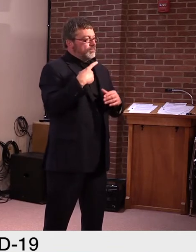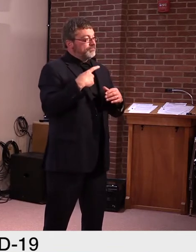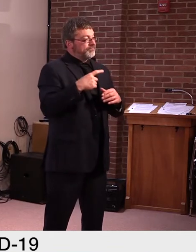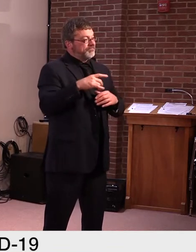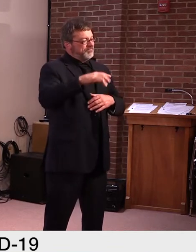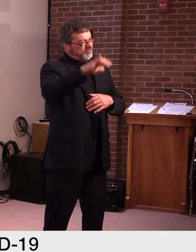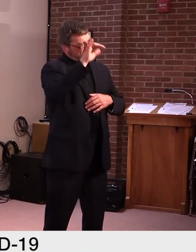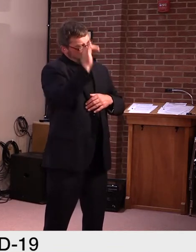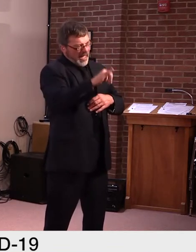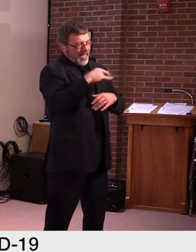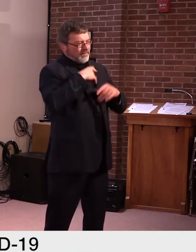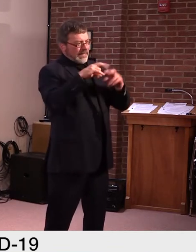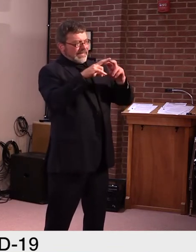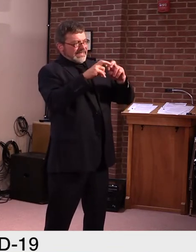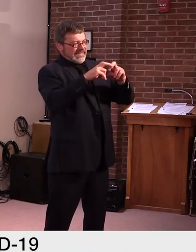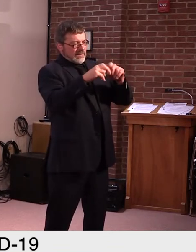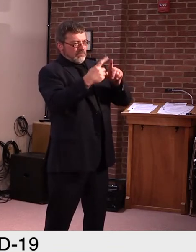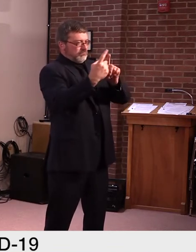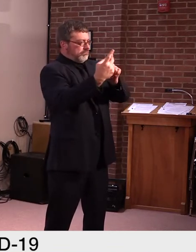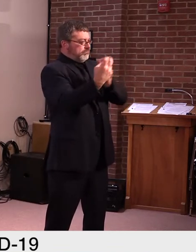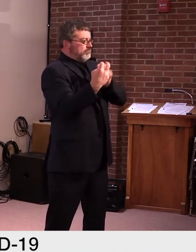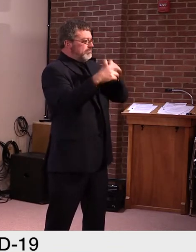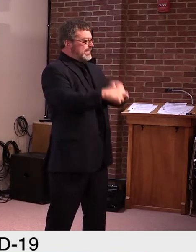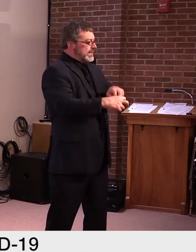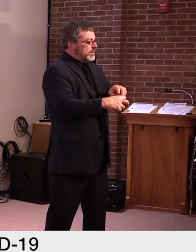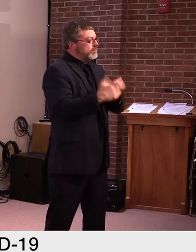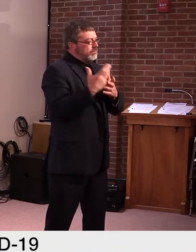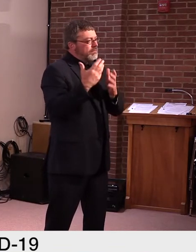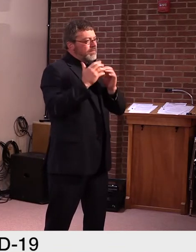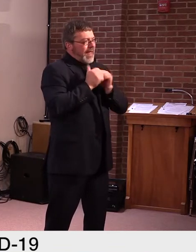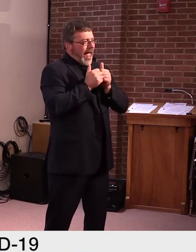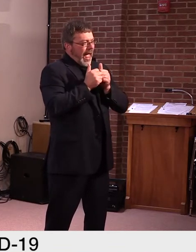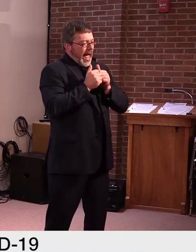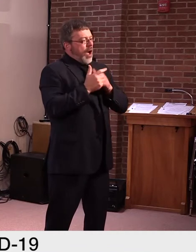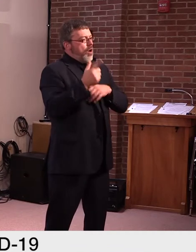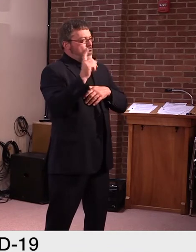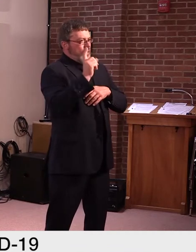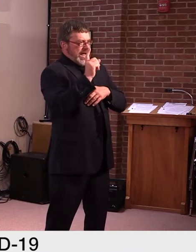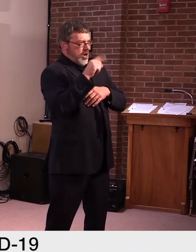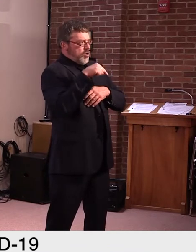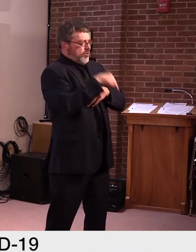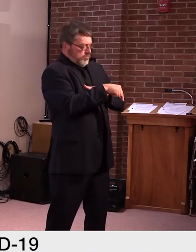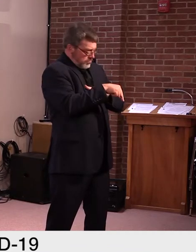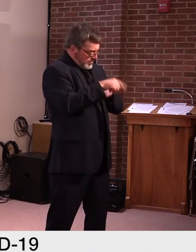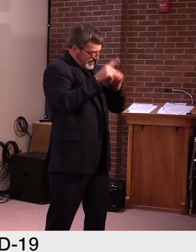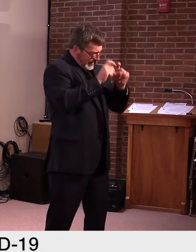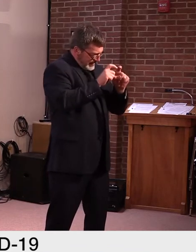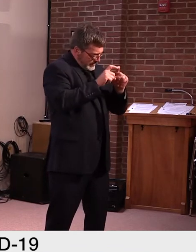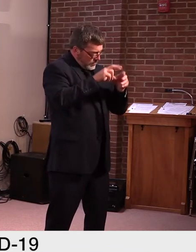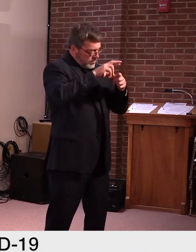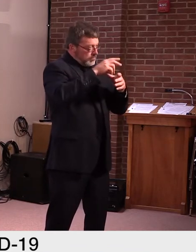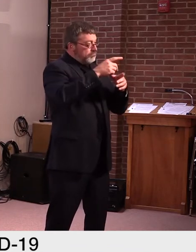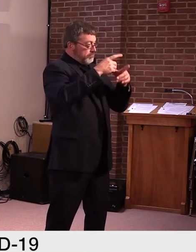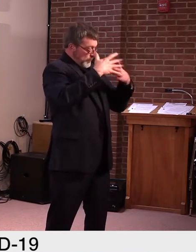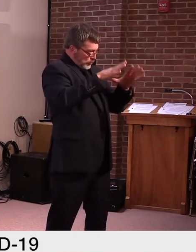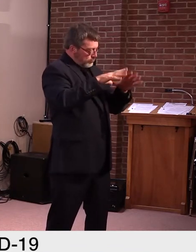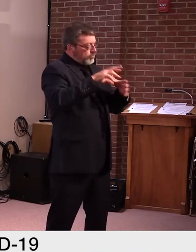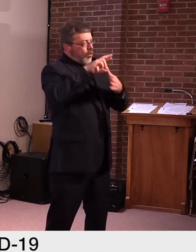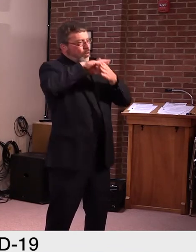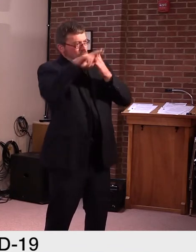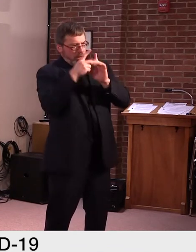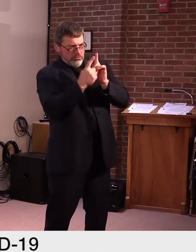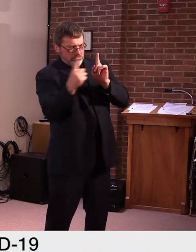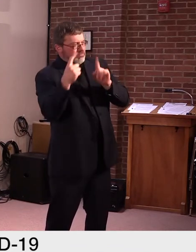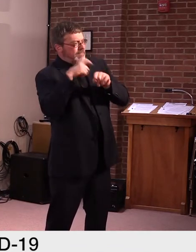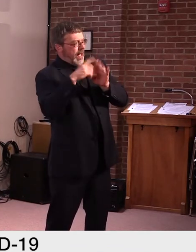are, uh, we monitor, uh, these testing, uh, turnaround times by labs, uh, pretty regularly